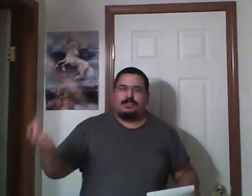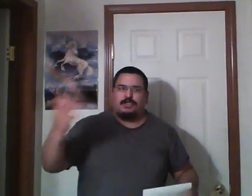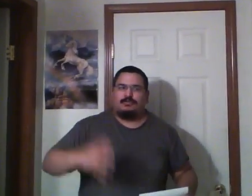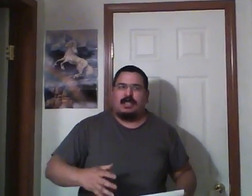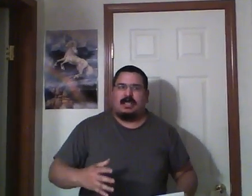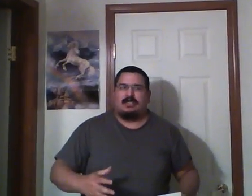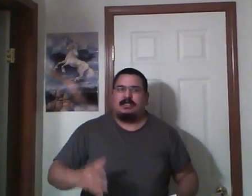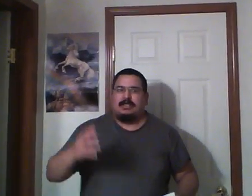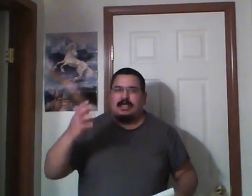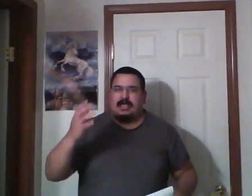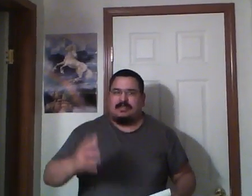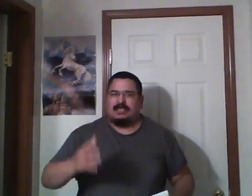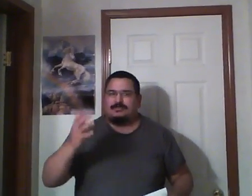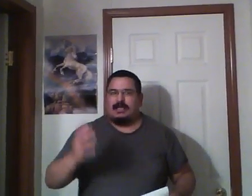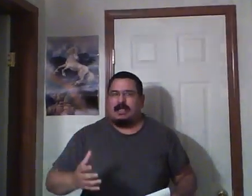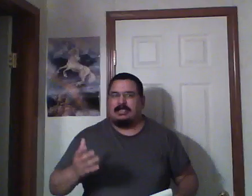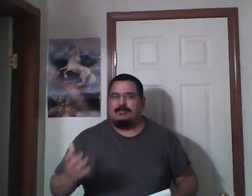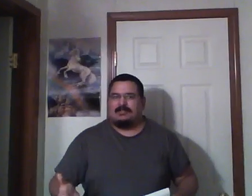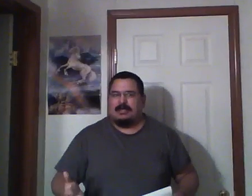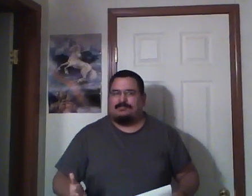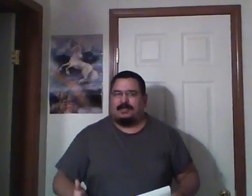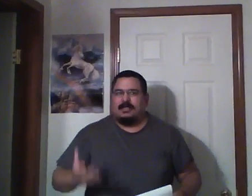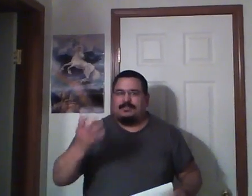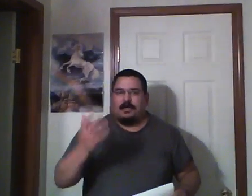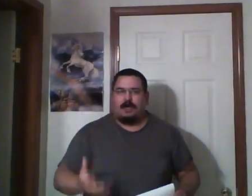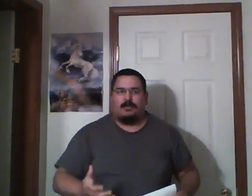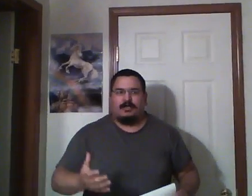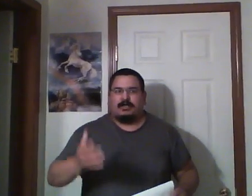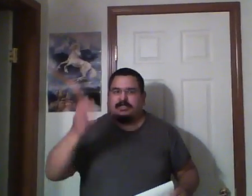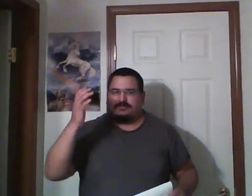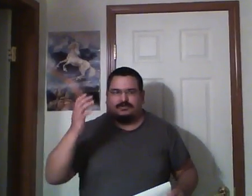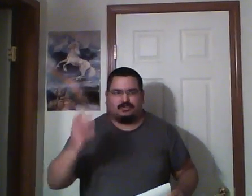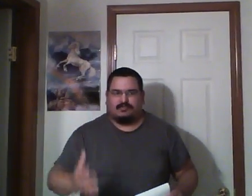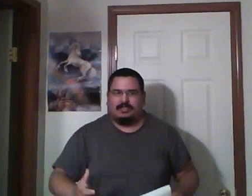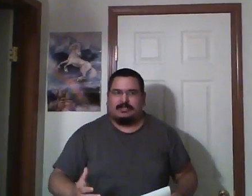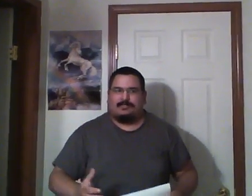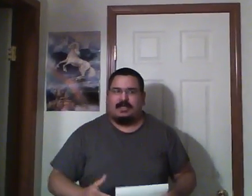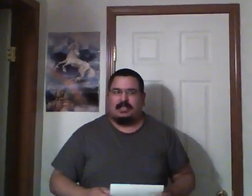a new life, and that's what I liked about that book. The artwork is just really compelling.